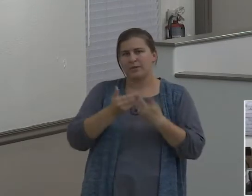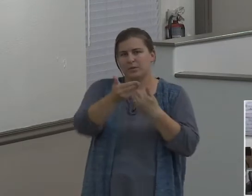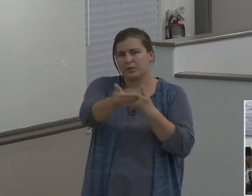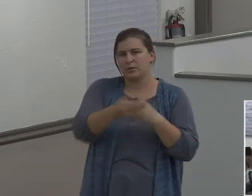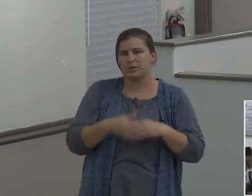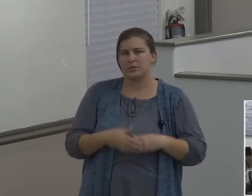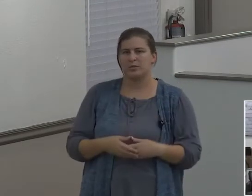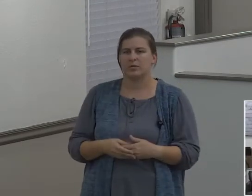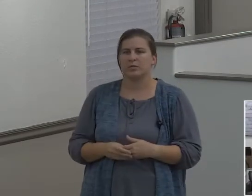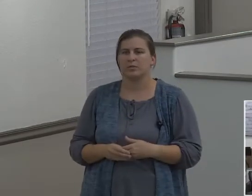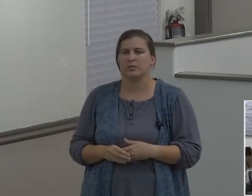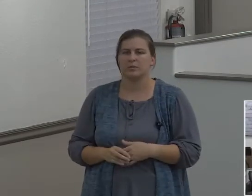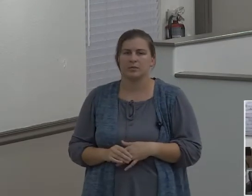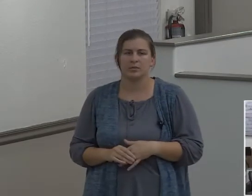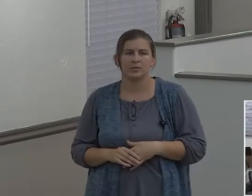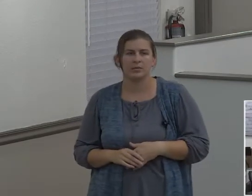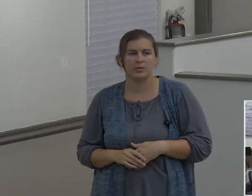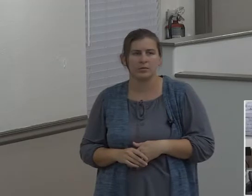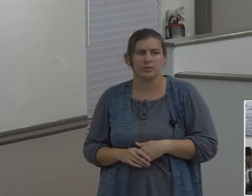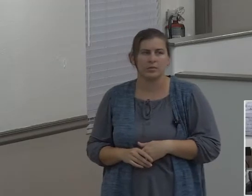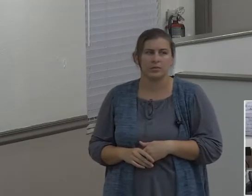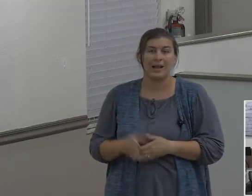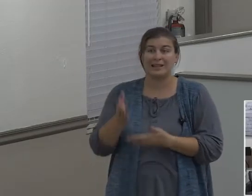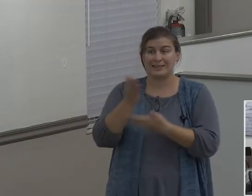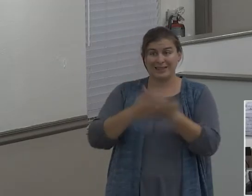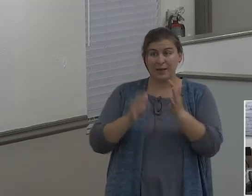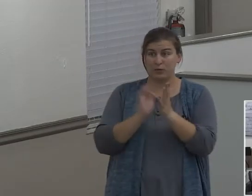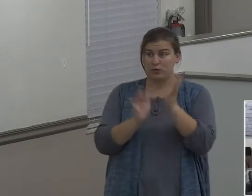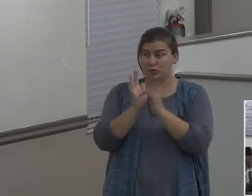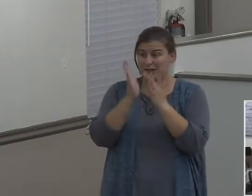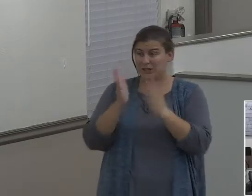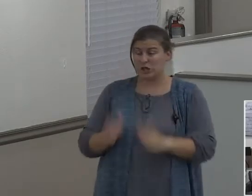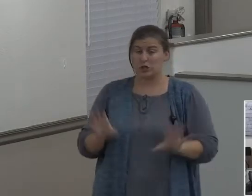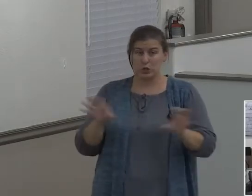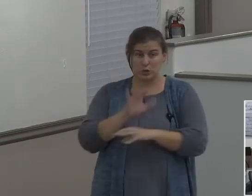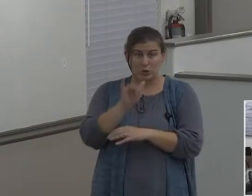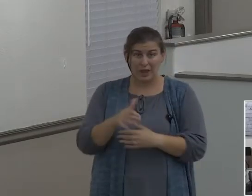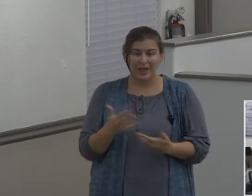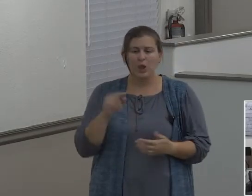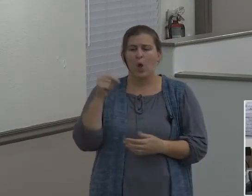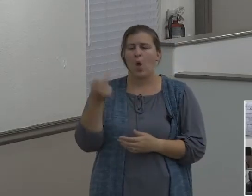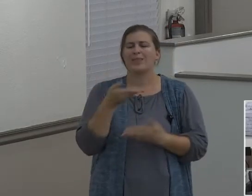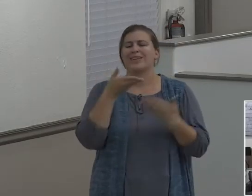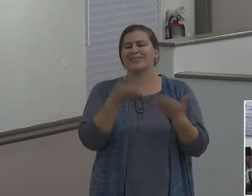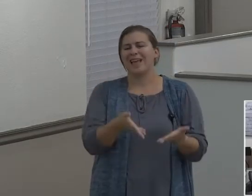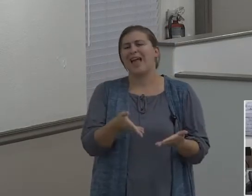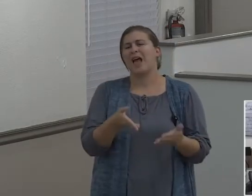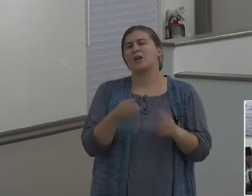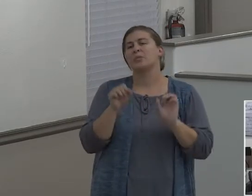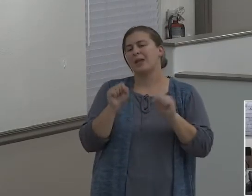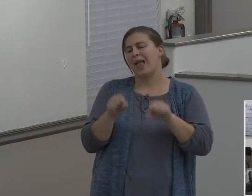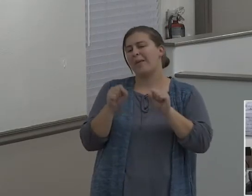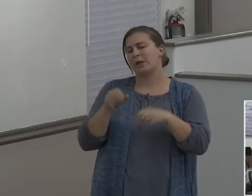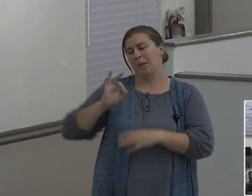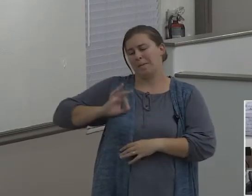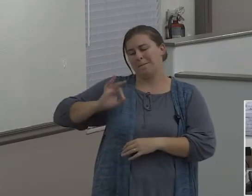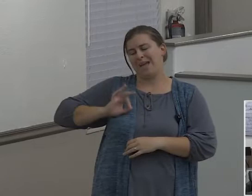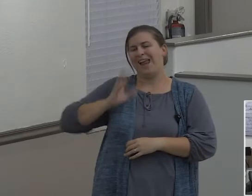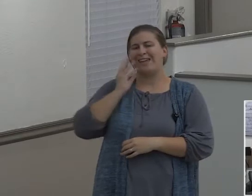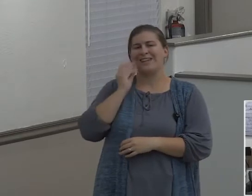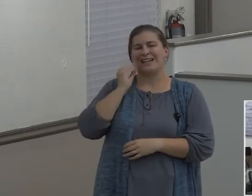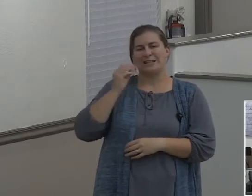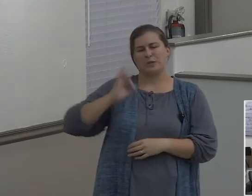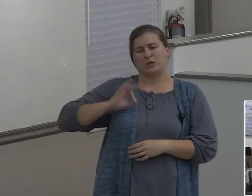and there's some Christians that will do that. They're only there just so long as they're experiencing some sort of personal